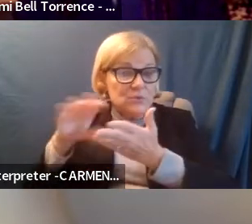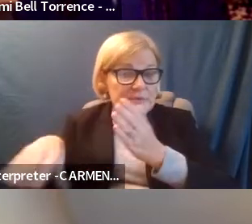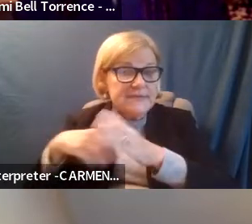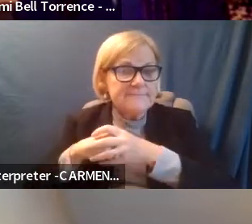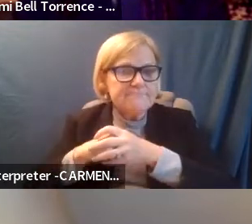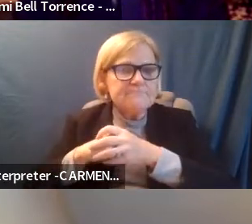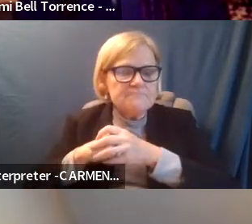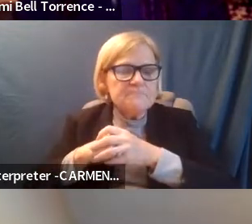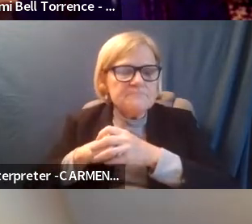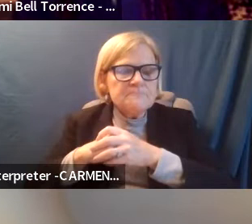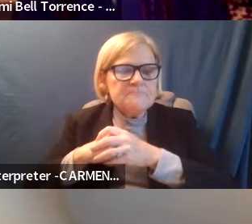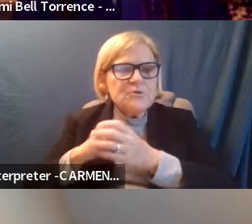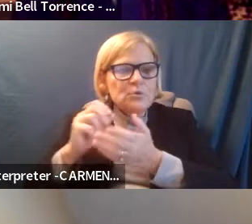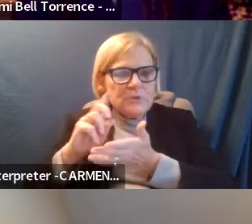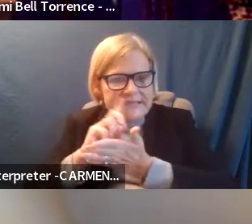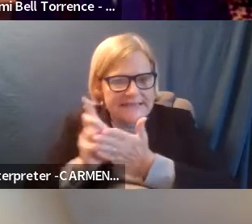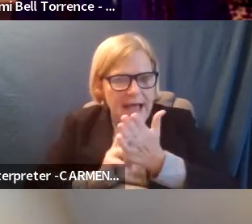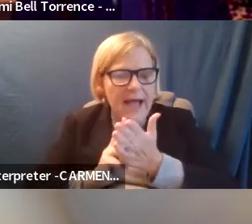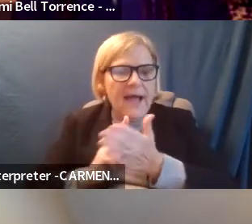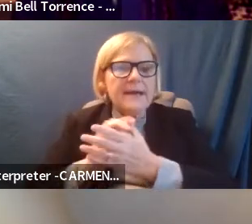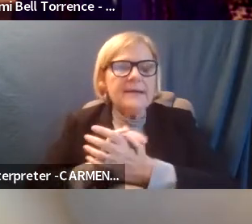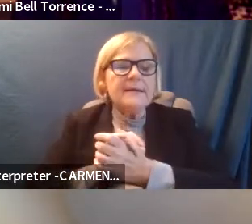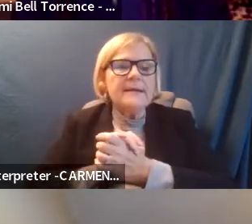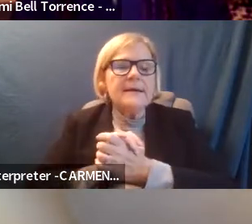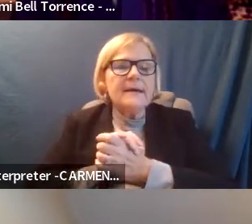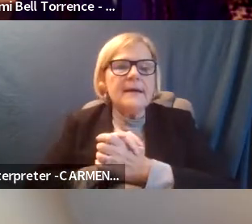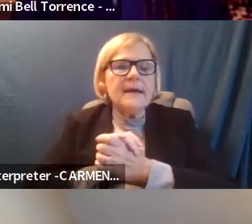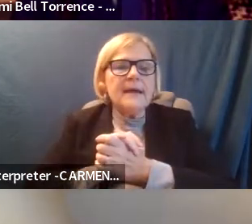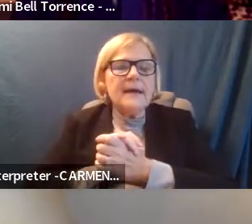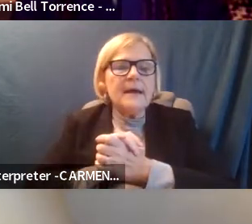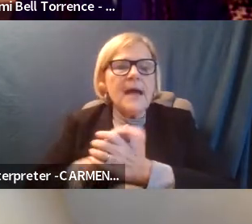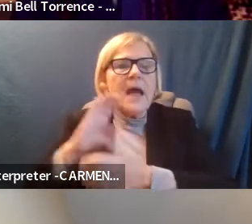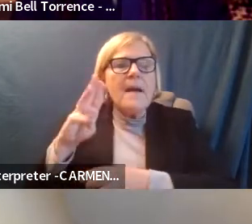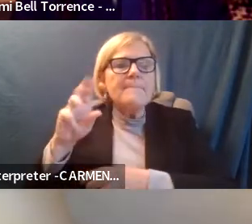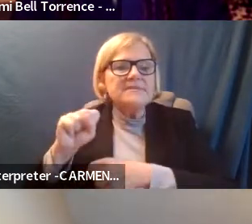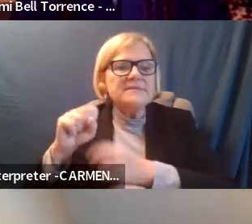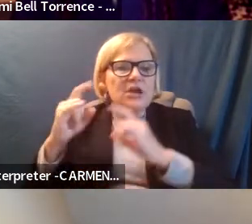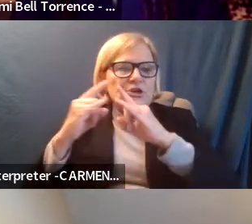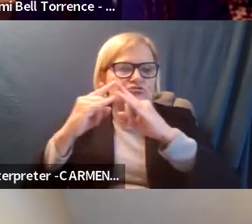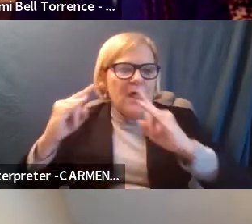to design a bus shelter.